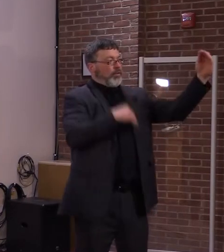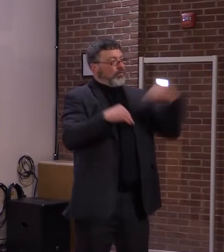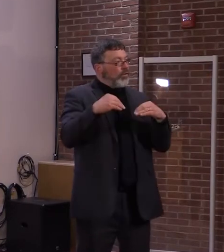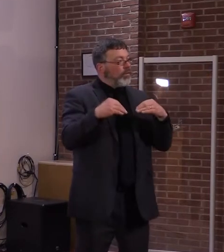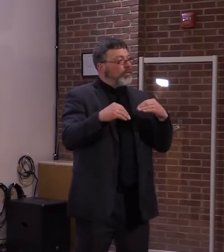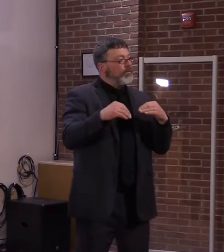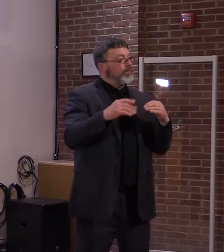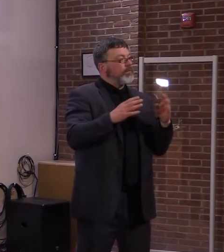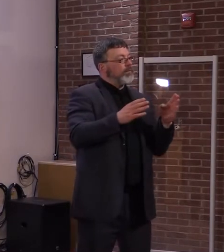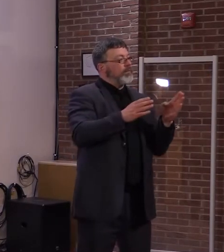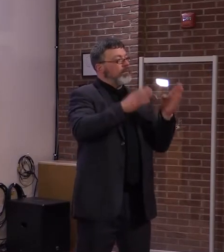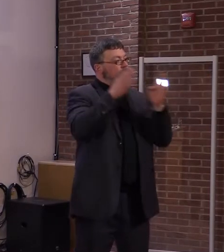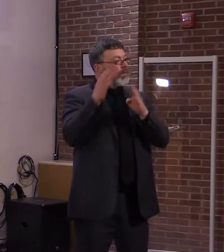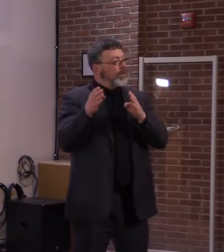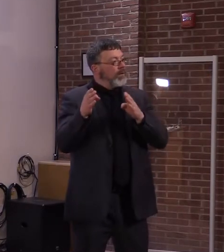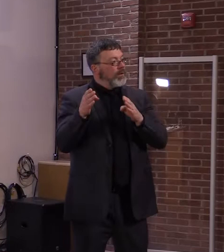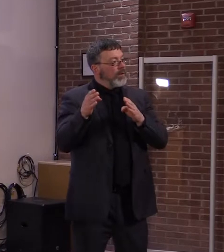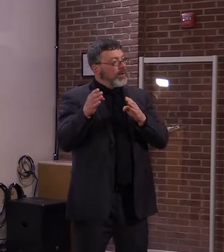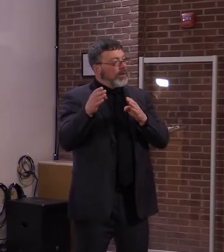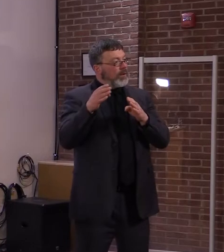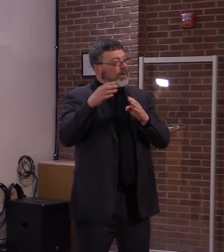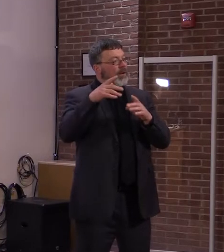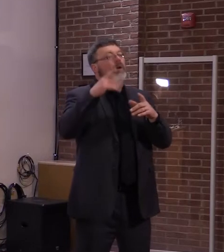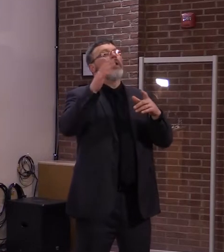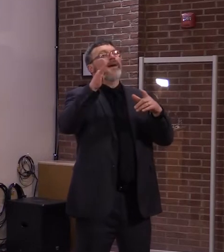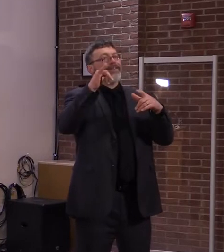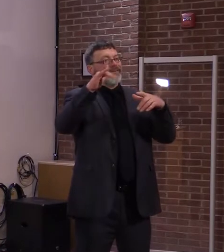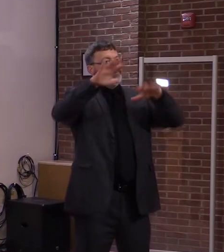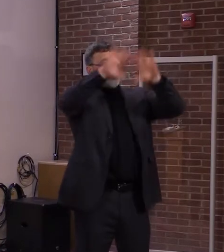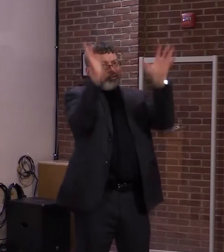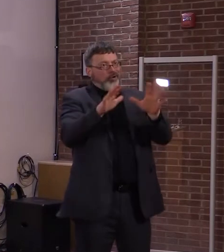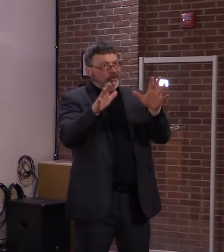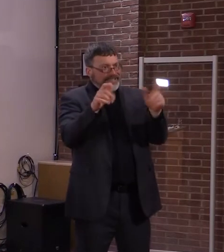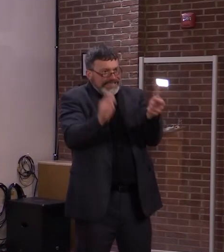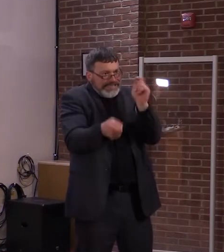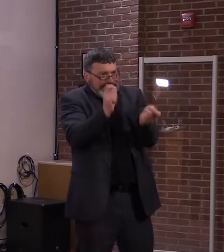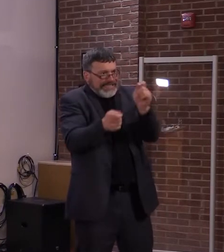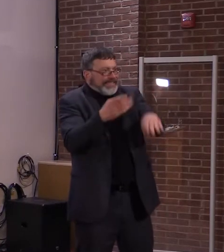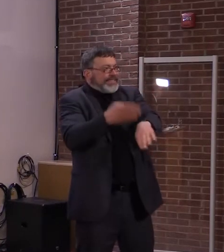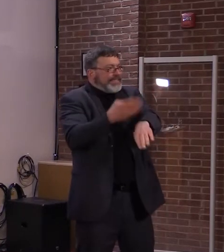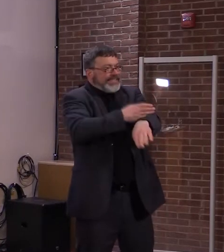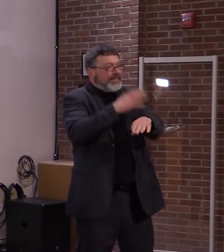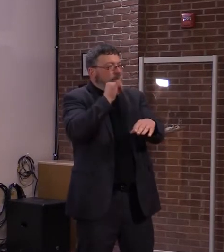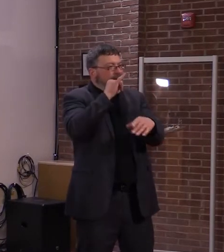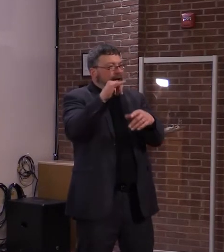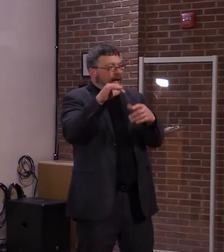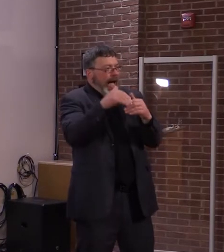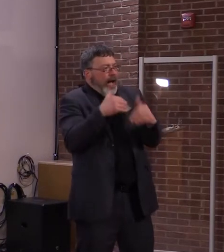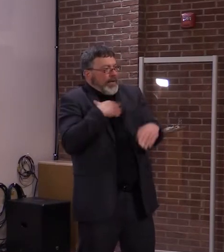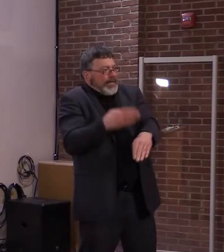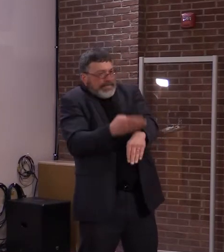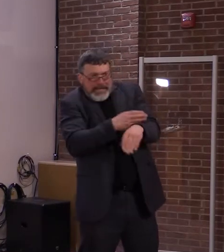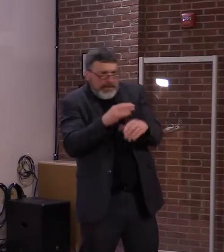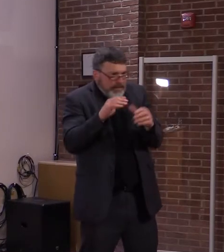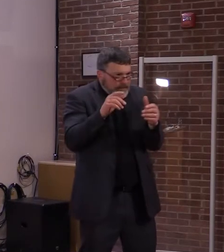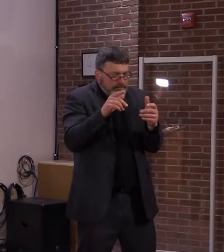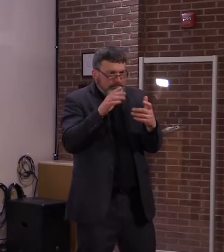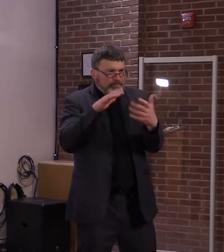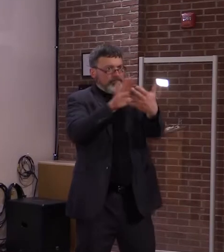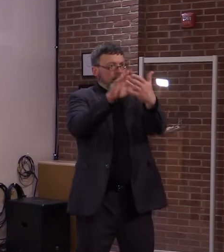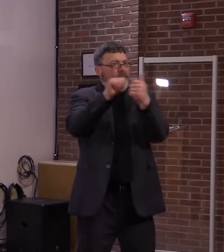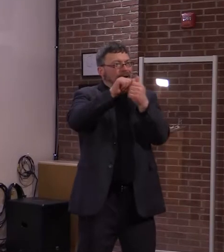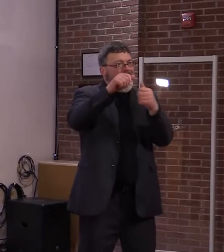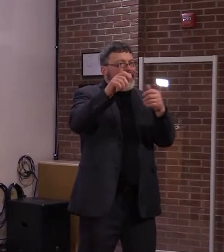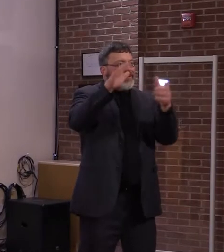is of interest to many and is part of our future to make sure that we're safe and we're paying attention, we're doing our